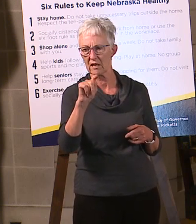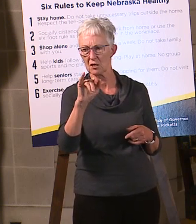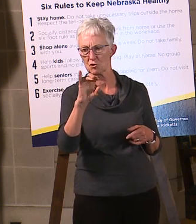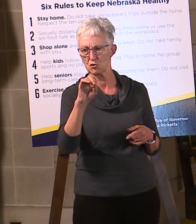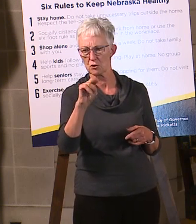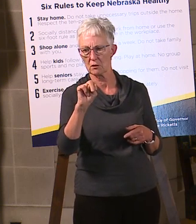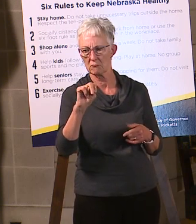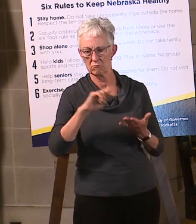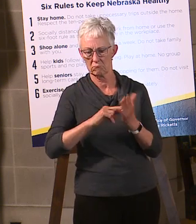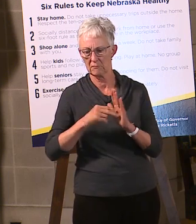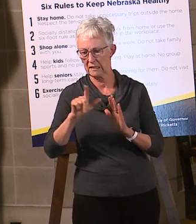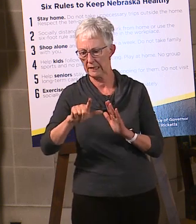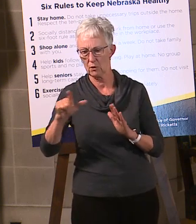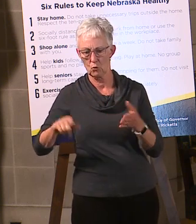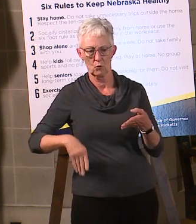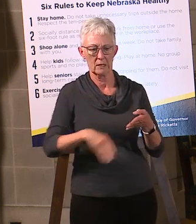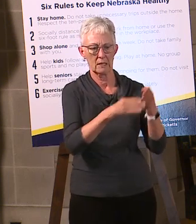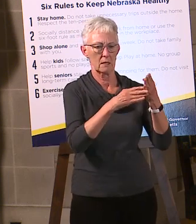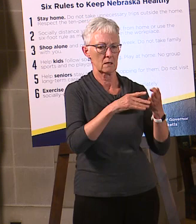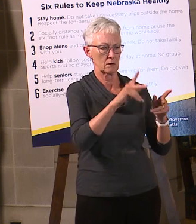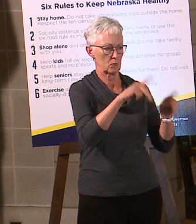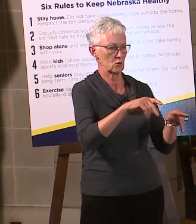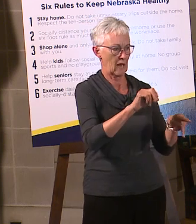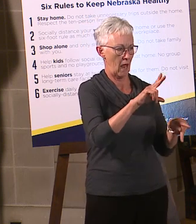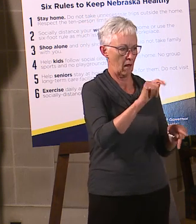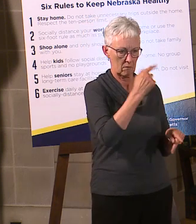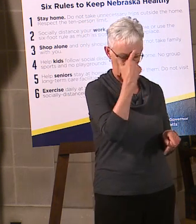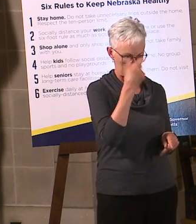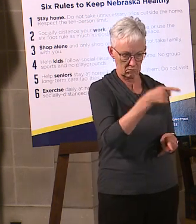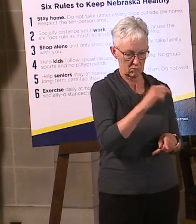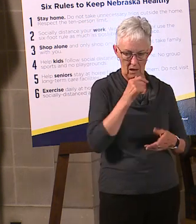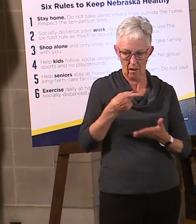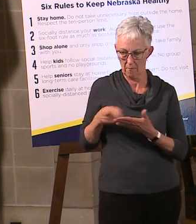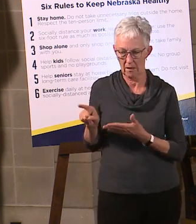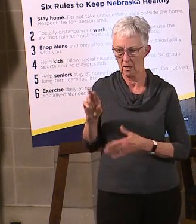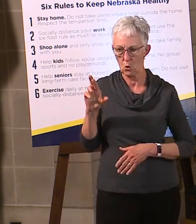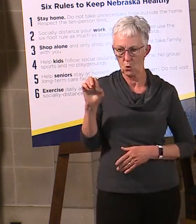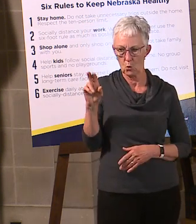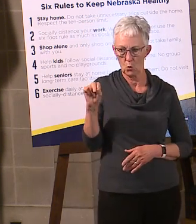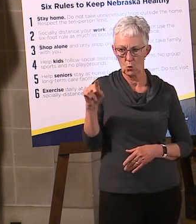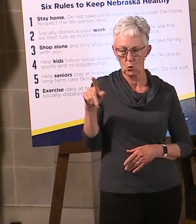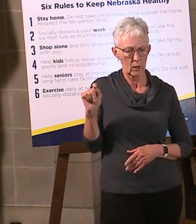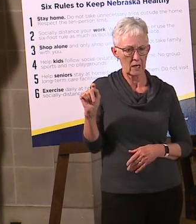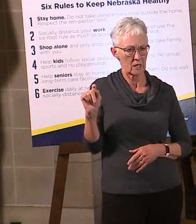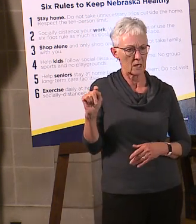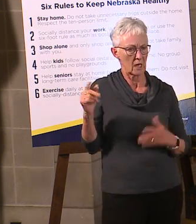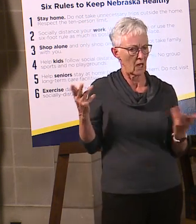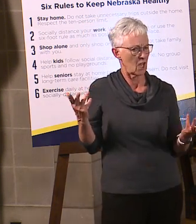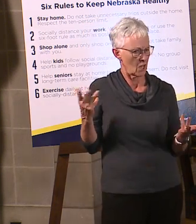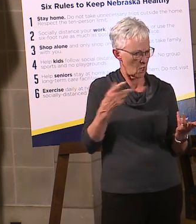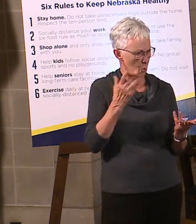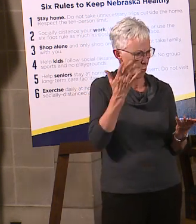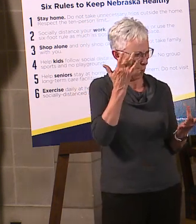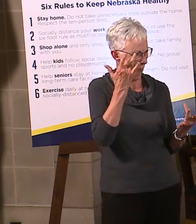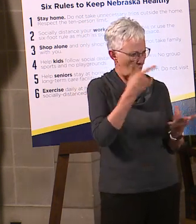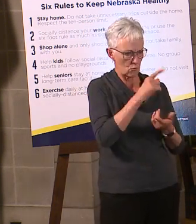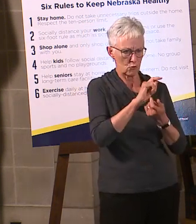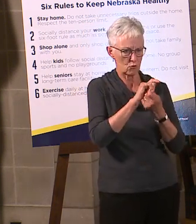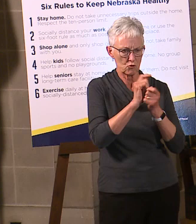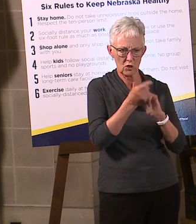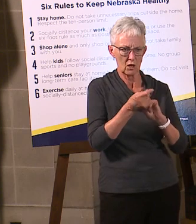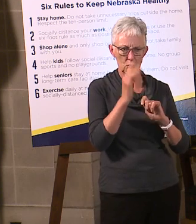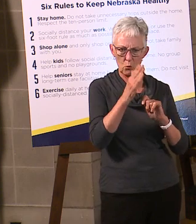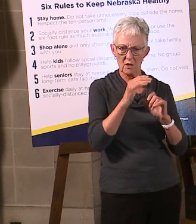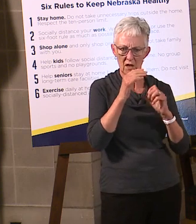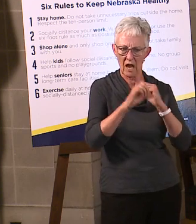and things like that saying that they need you to get rid of this executive order to make sure that they can pay their bills? Well, we get a lot of feedback from different groups with regard